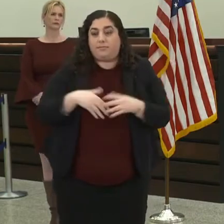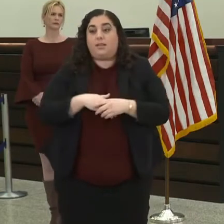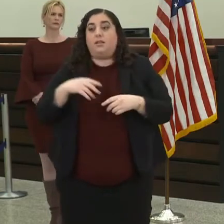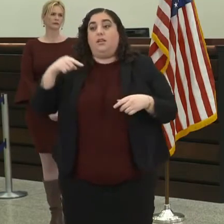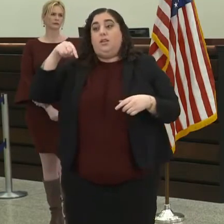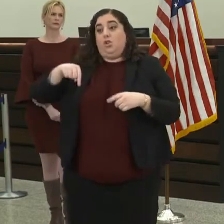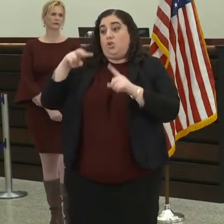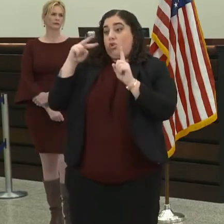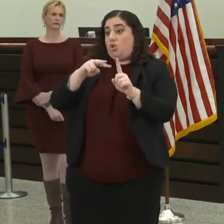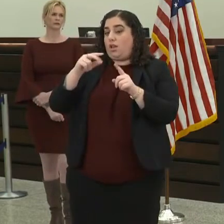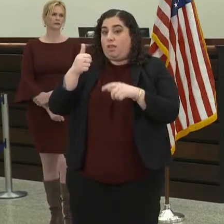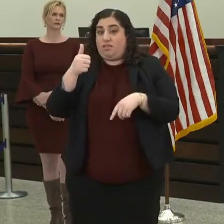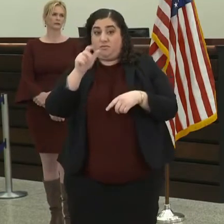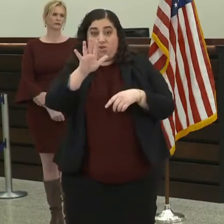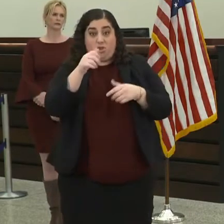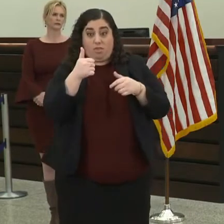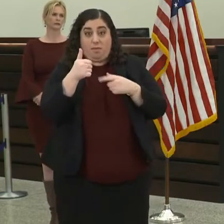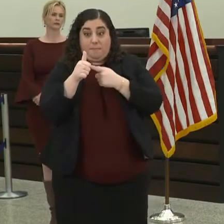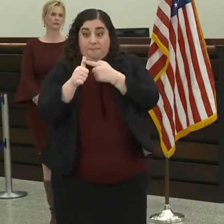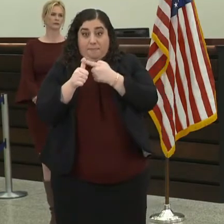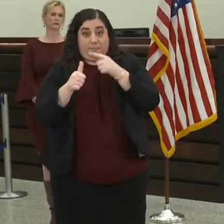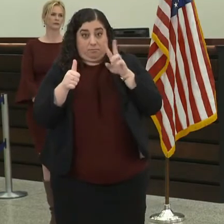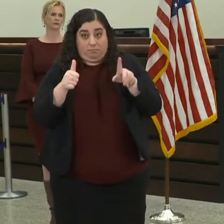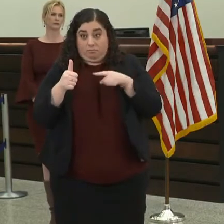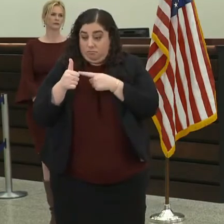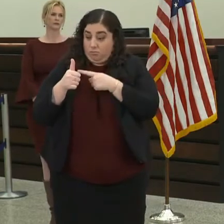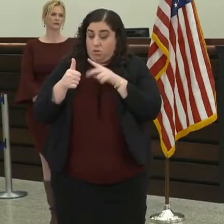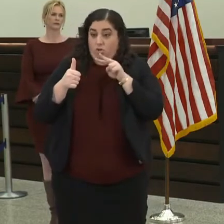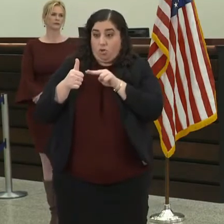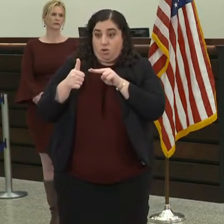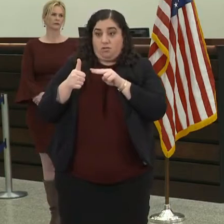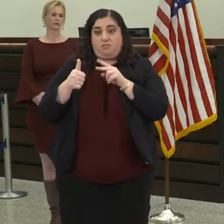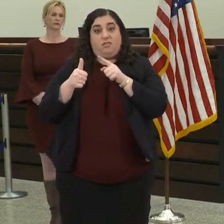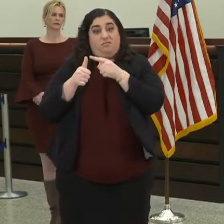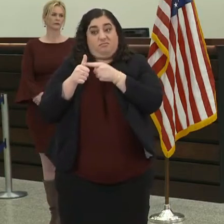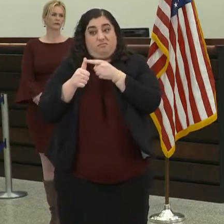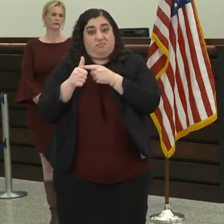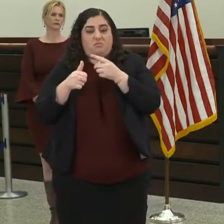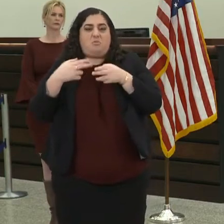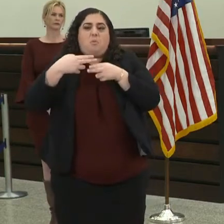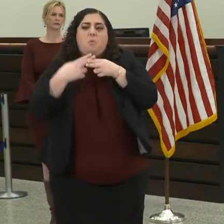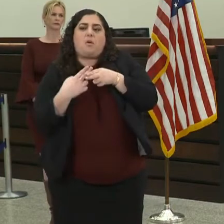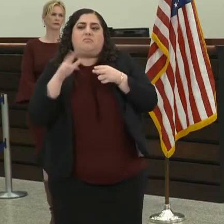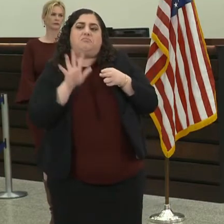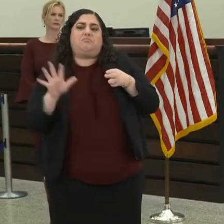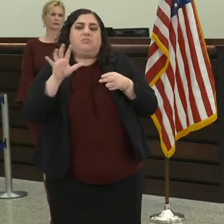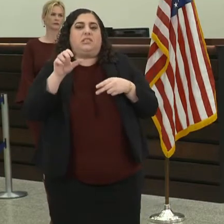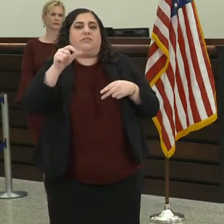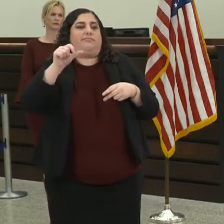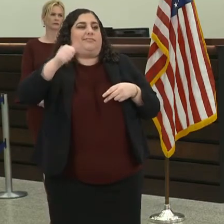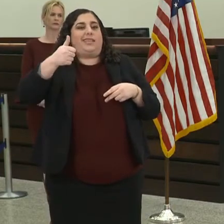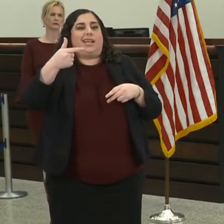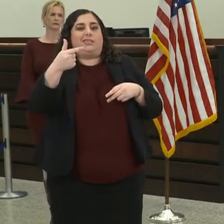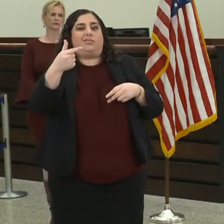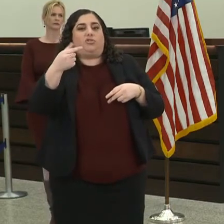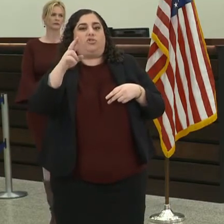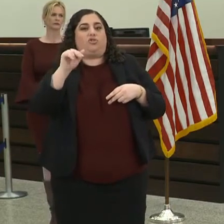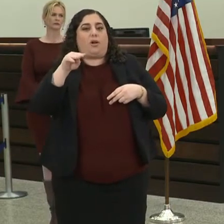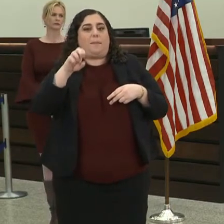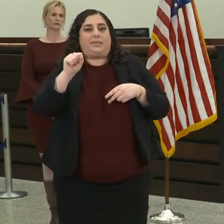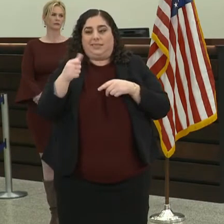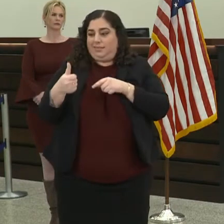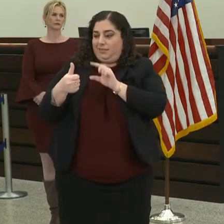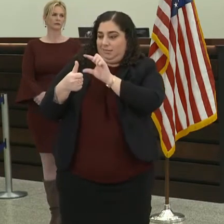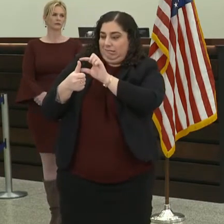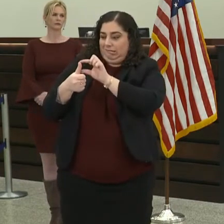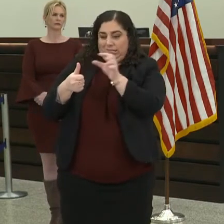I like to use this example, but if you look at your thumb, your thumb weighs 10 grams. 10 grams of our technology has